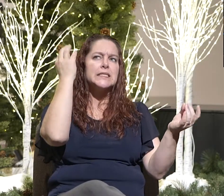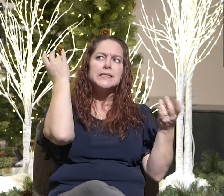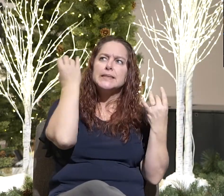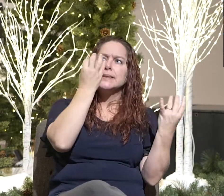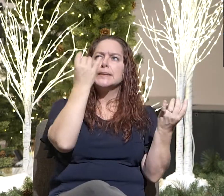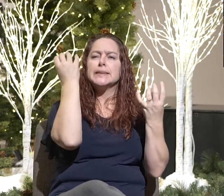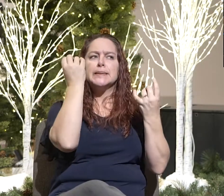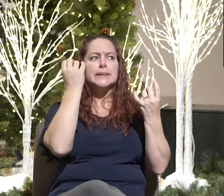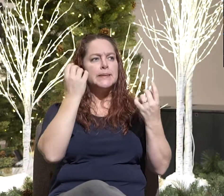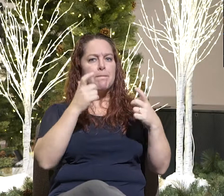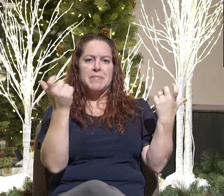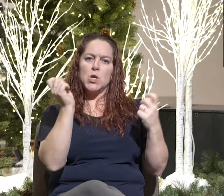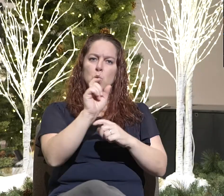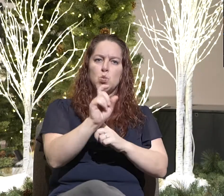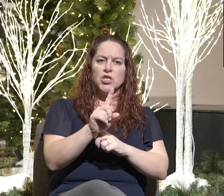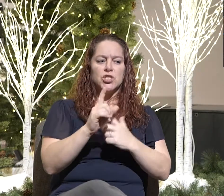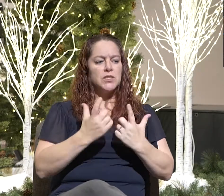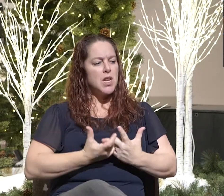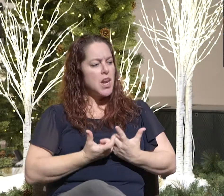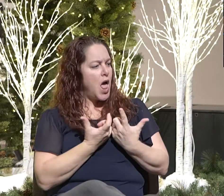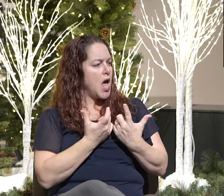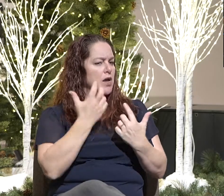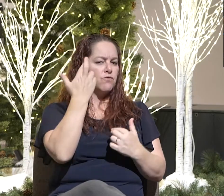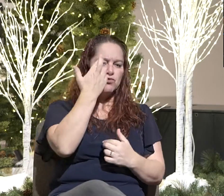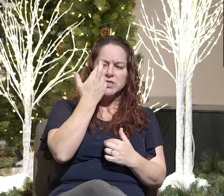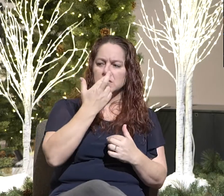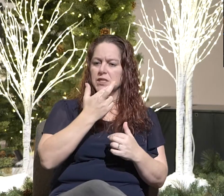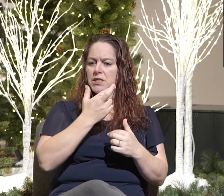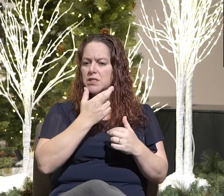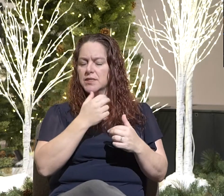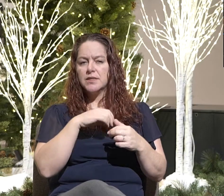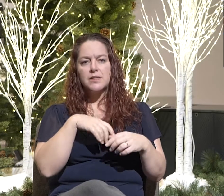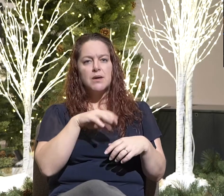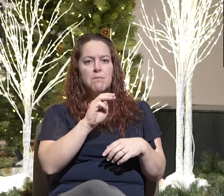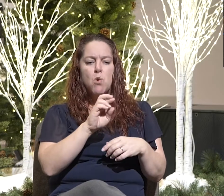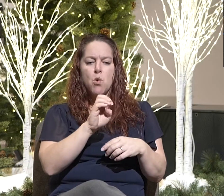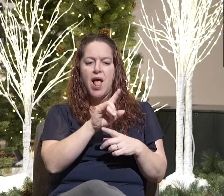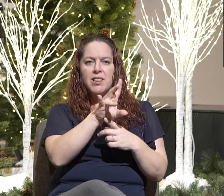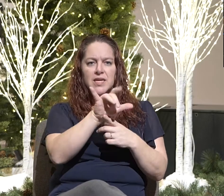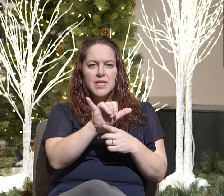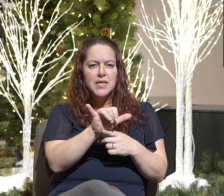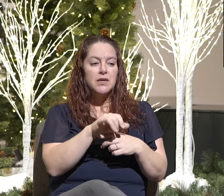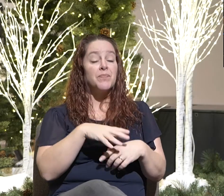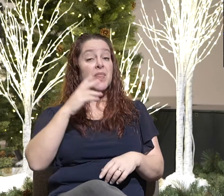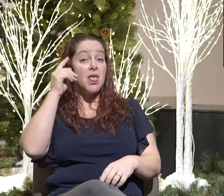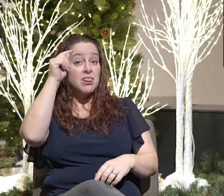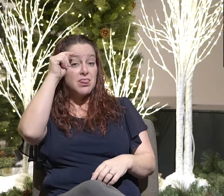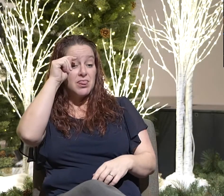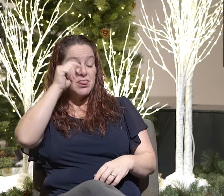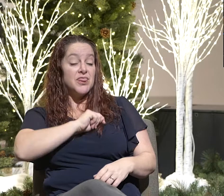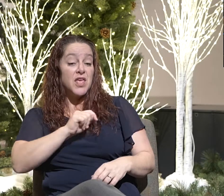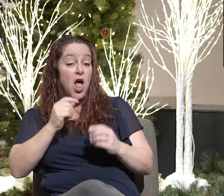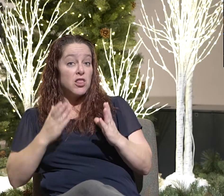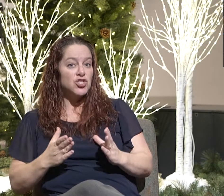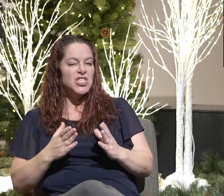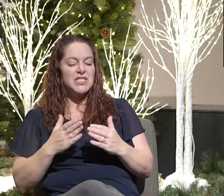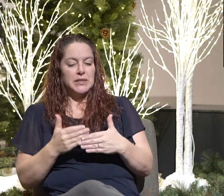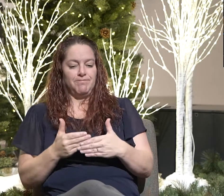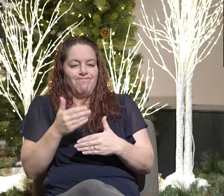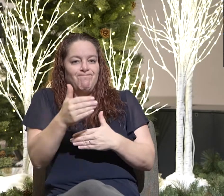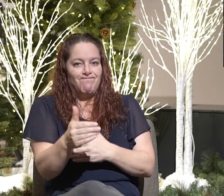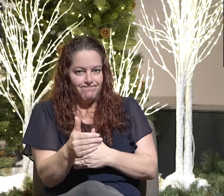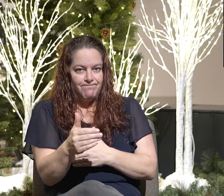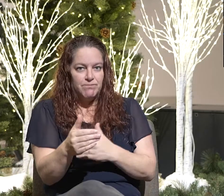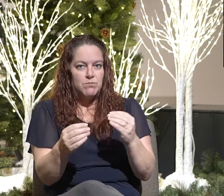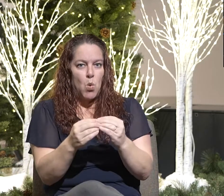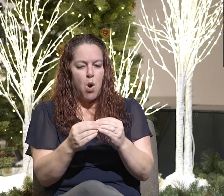life, existence, reason, morality, and then theology, being taking that a step further. And how